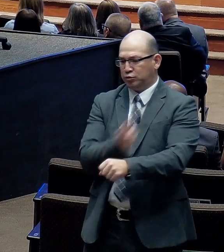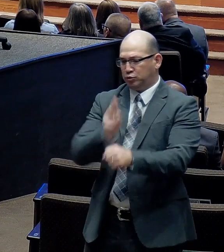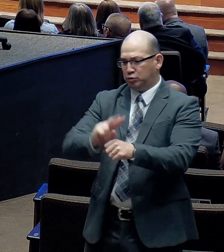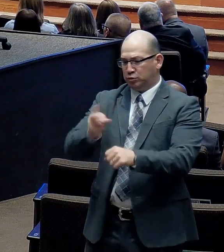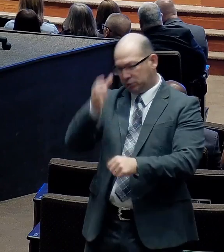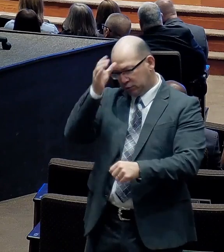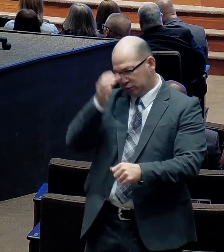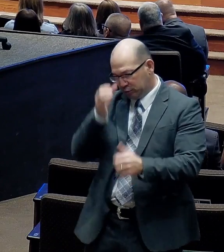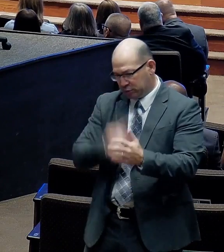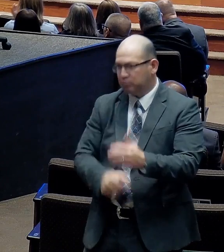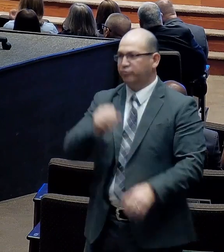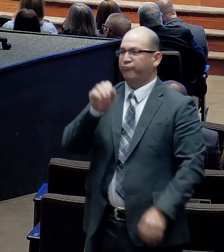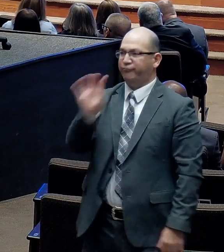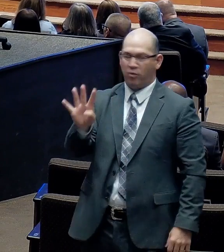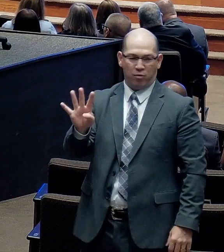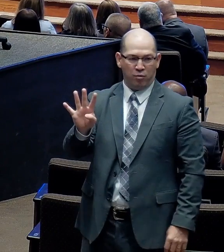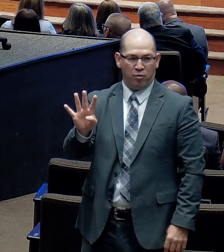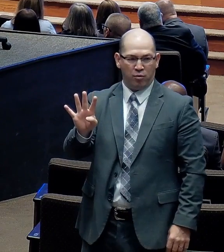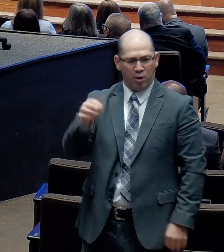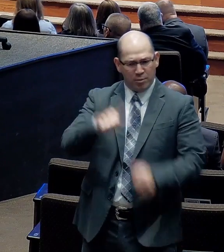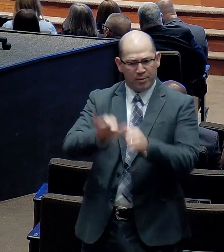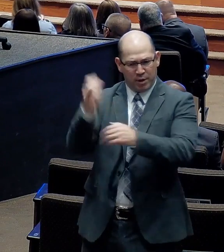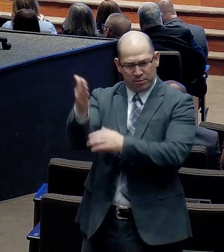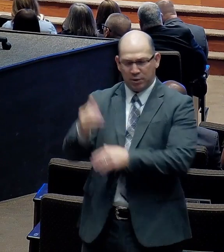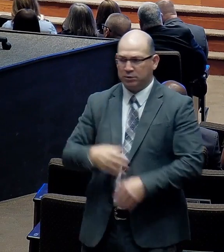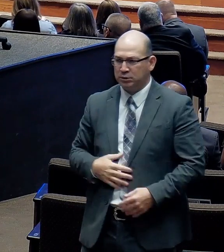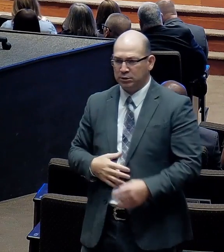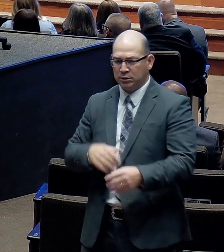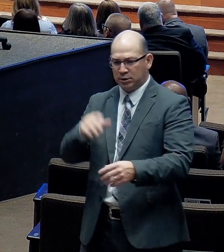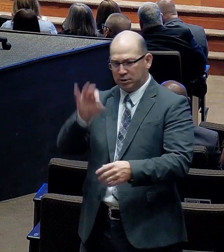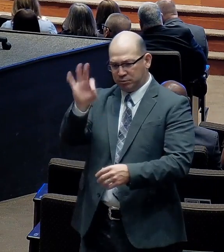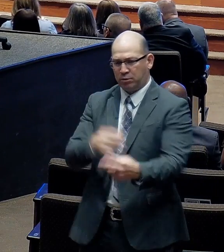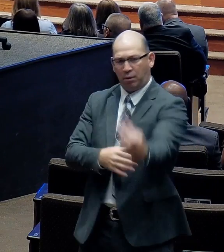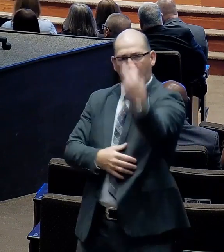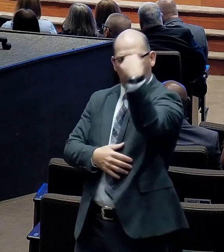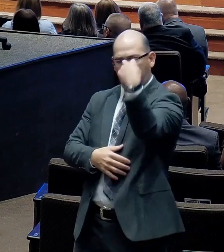And I remember him looking down at me. And he said. God. Preach the word.